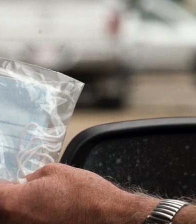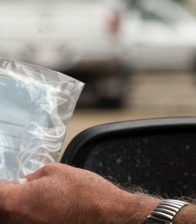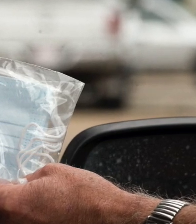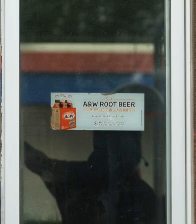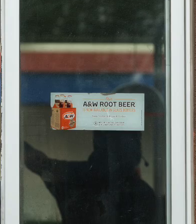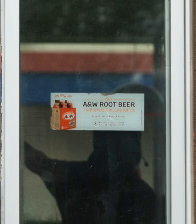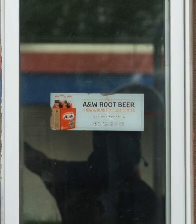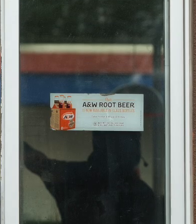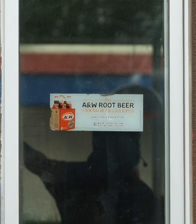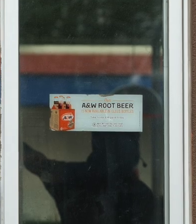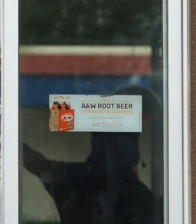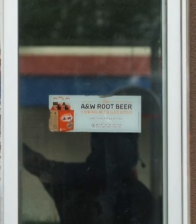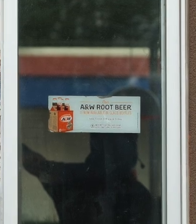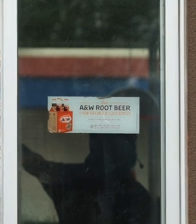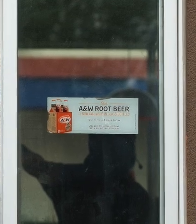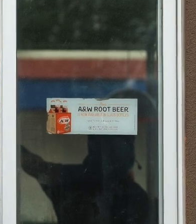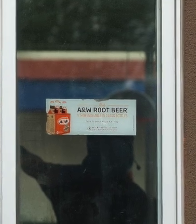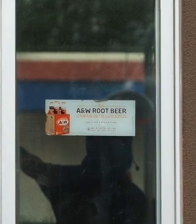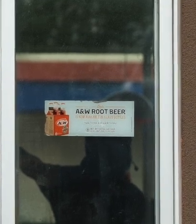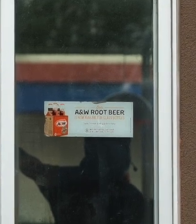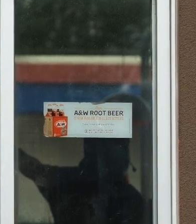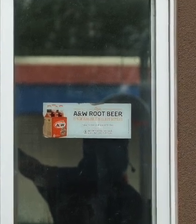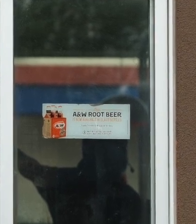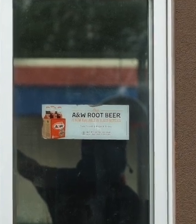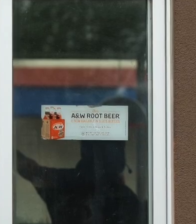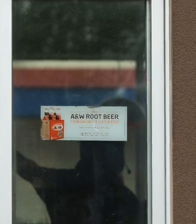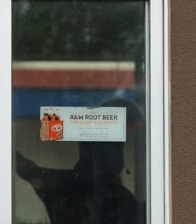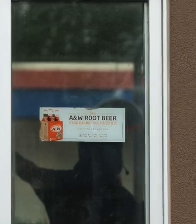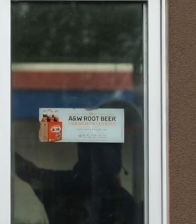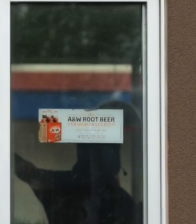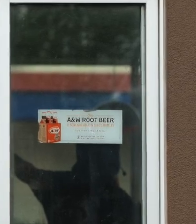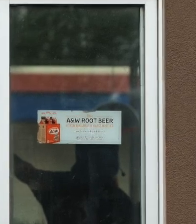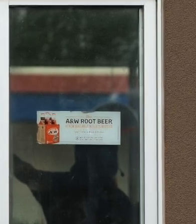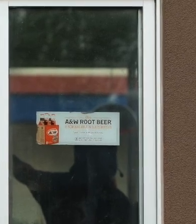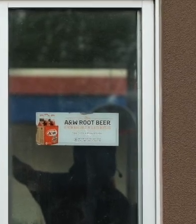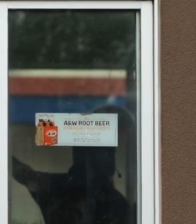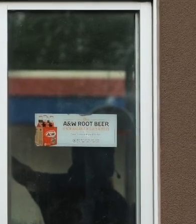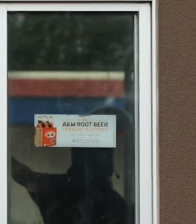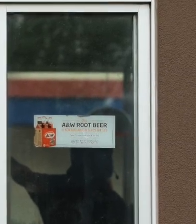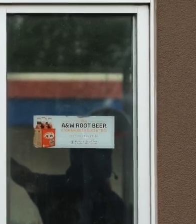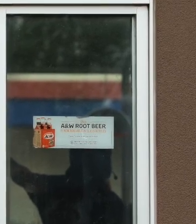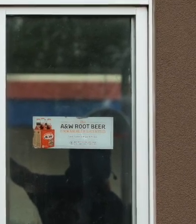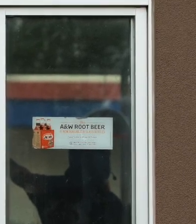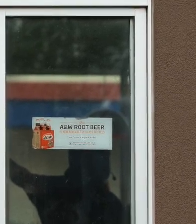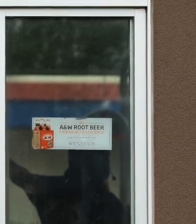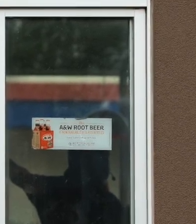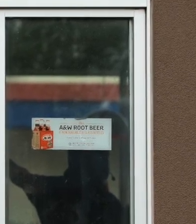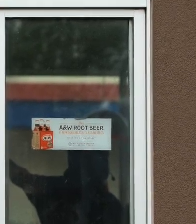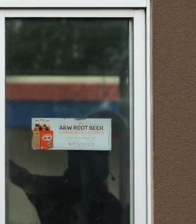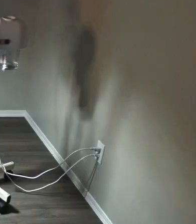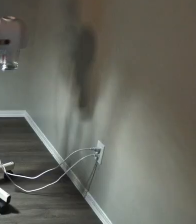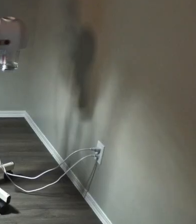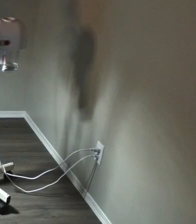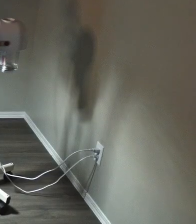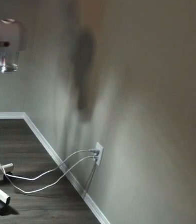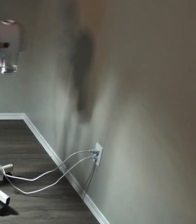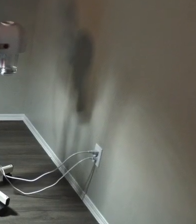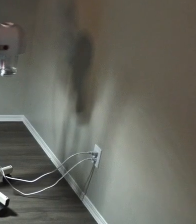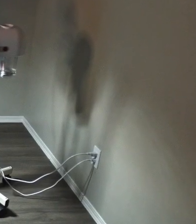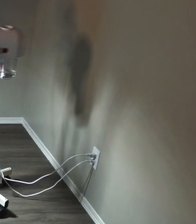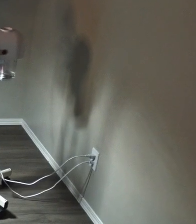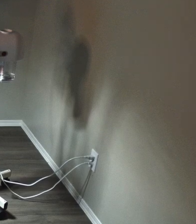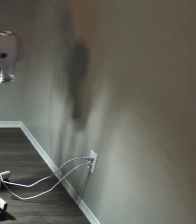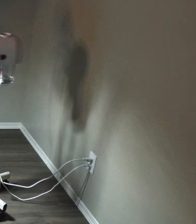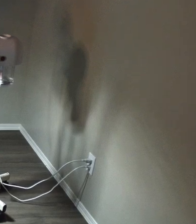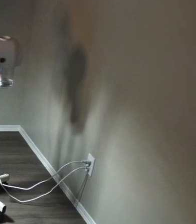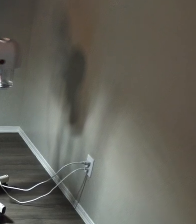the province through multiple methods of distribution. We are recommending that Albertans when they are going to be in crowded public places or places where there is many